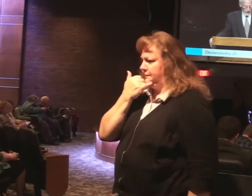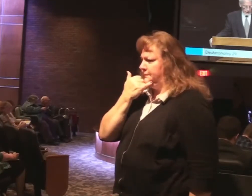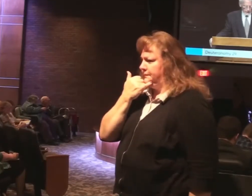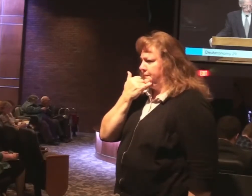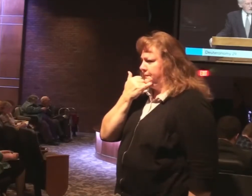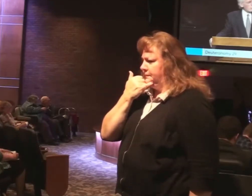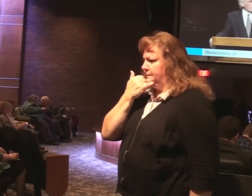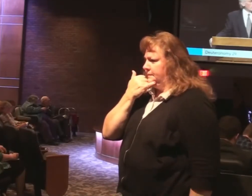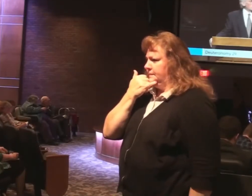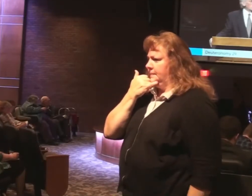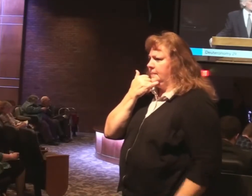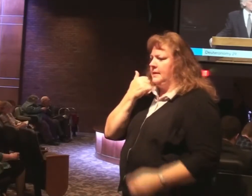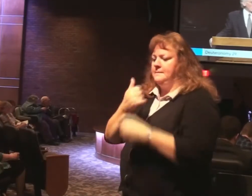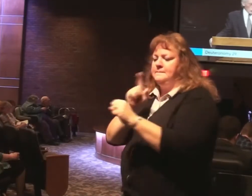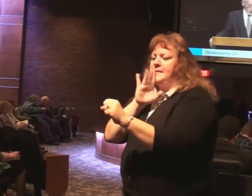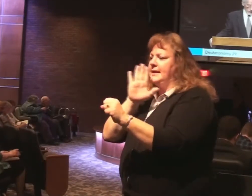Making promises and giving warning.